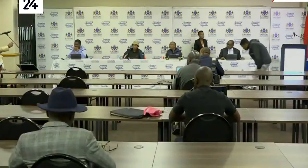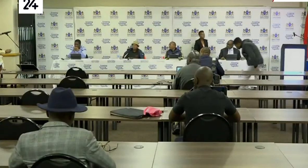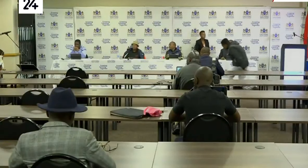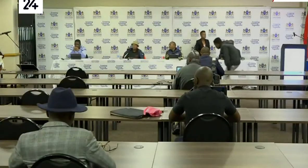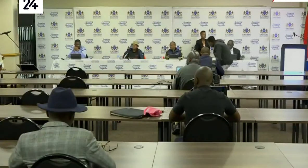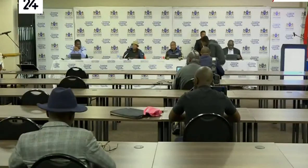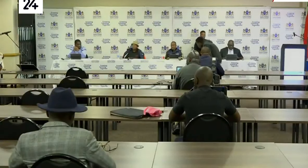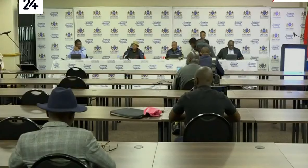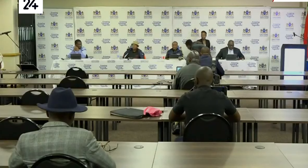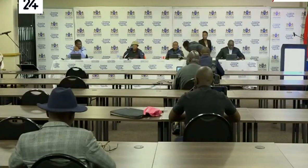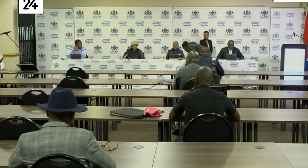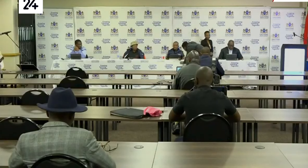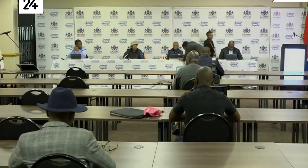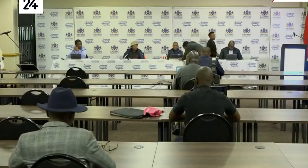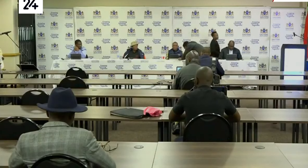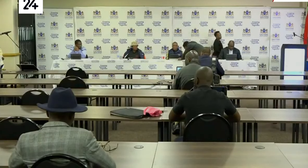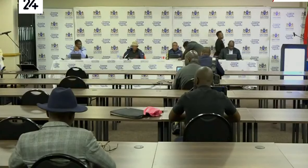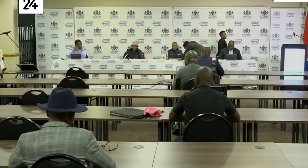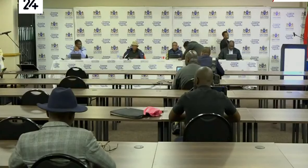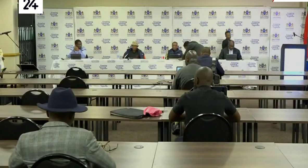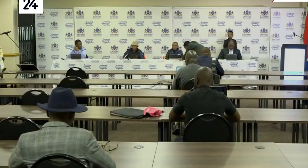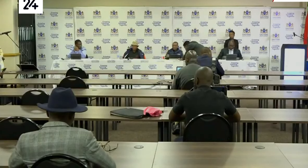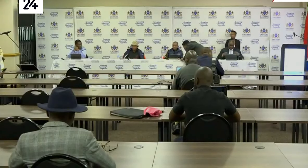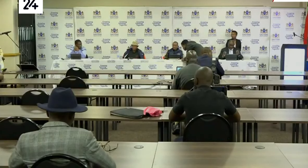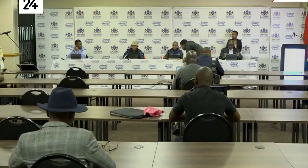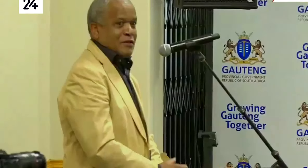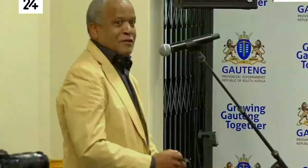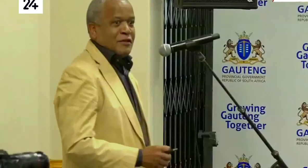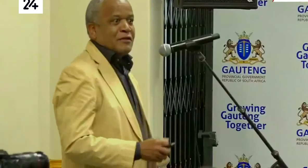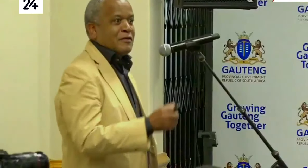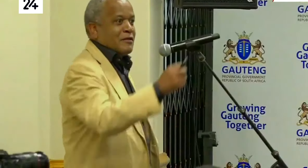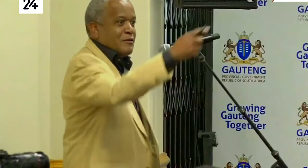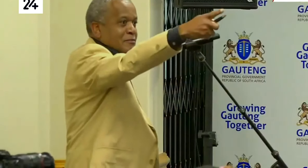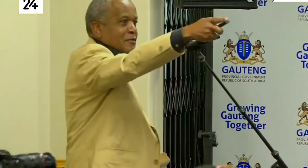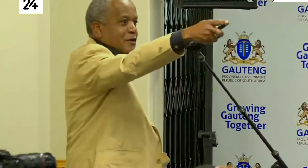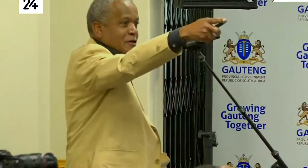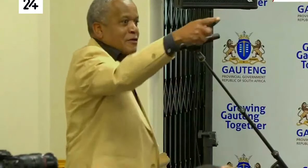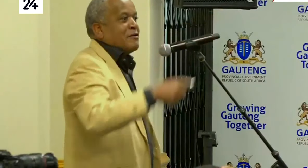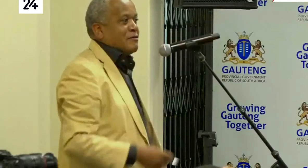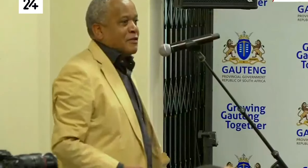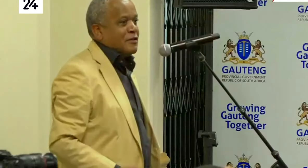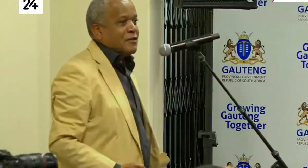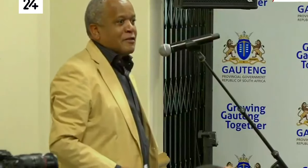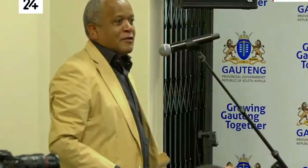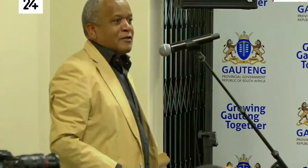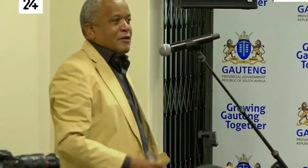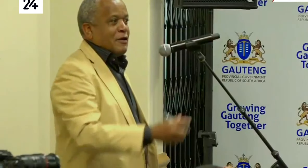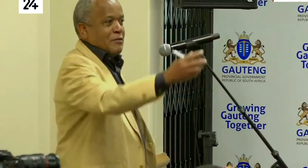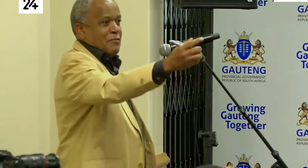Thank you. Thank you, Premier and Emesis. We will now take questions. will start here. Over there.